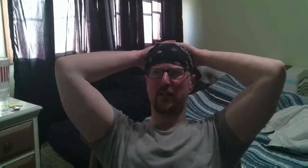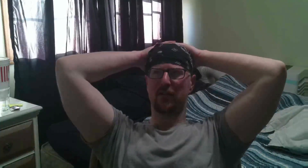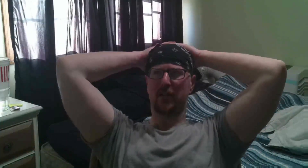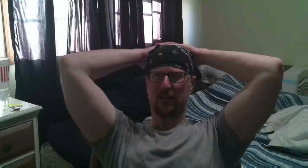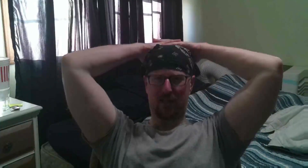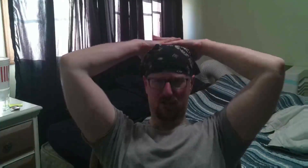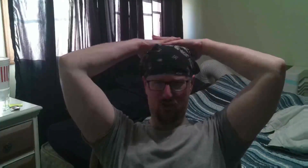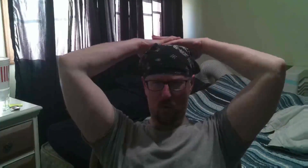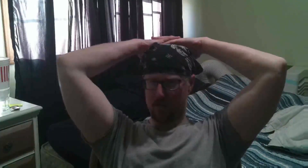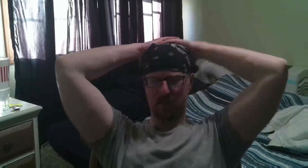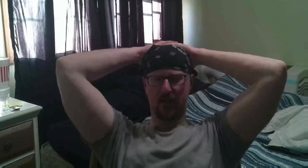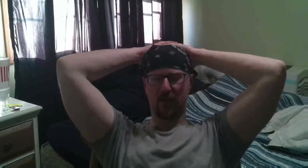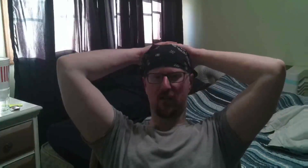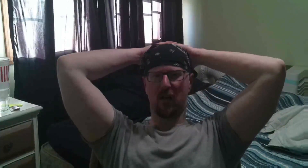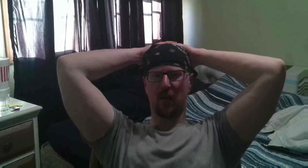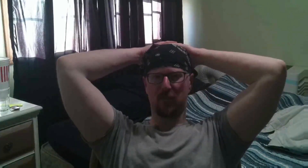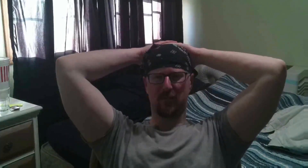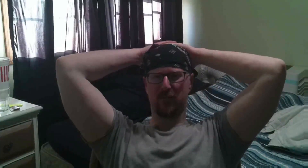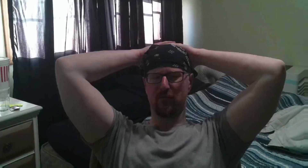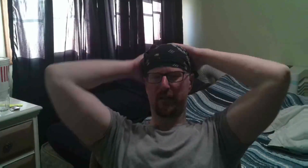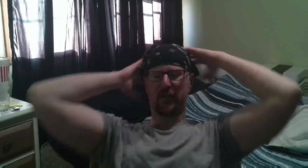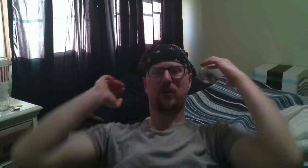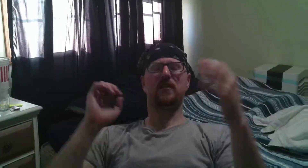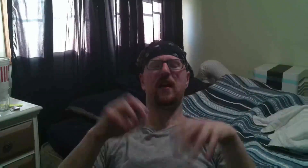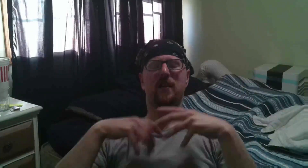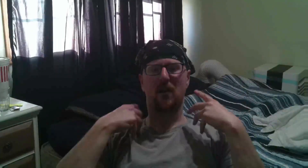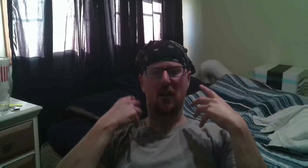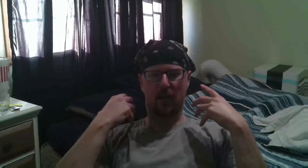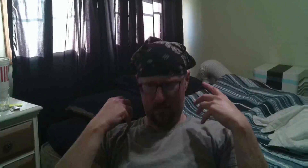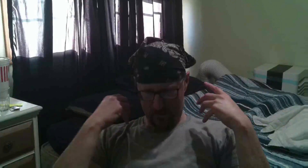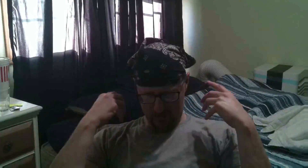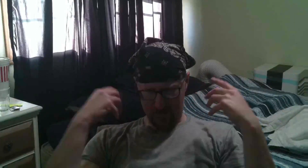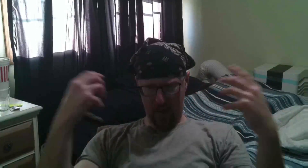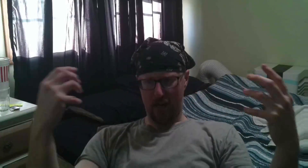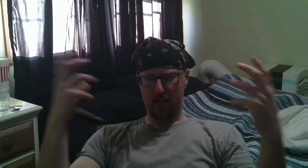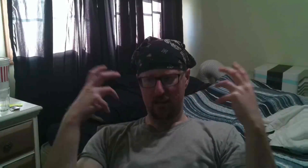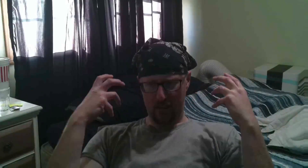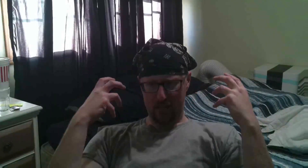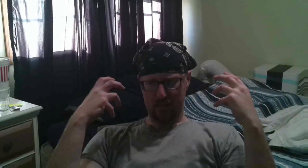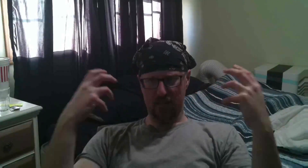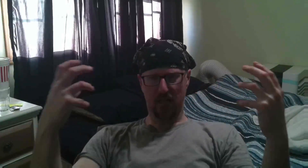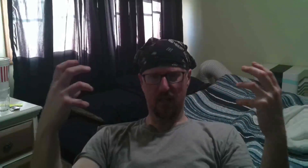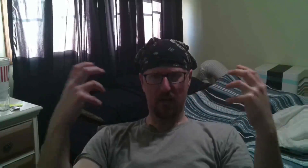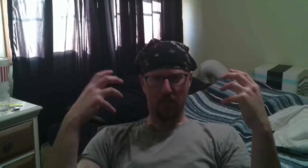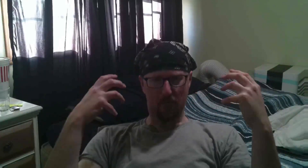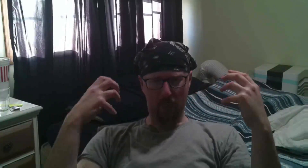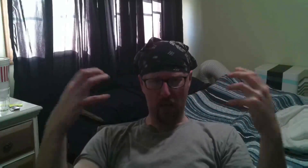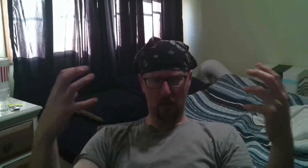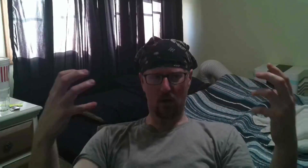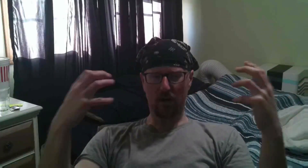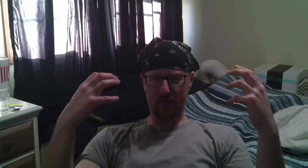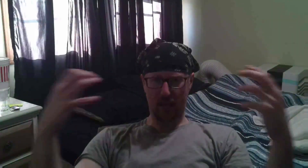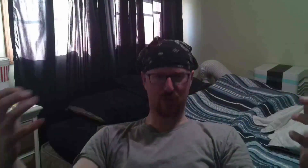like like a sore doesn't heal up or something really hurts guys again seek medical attention